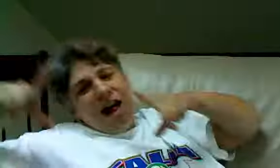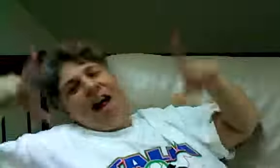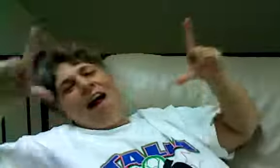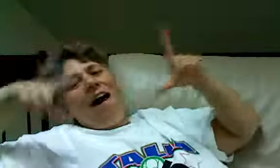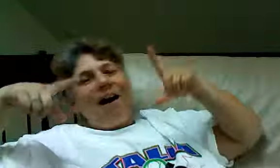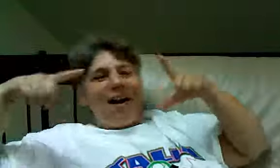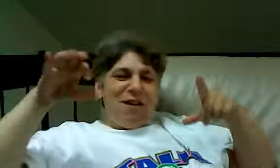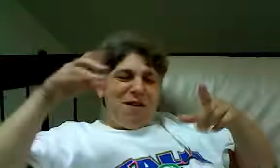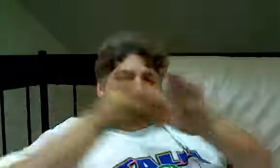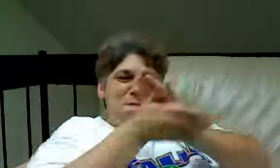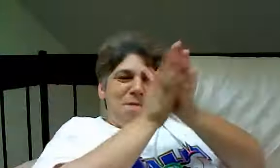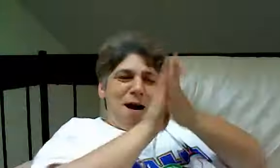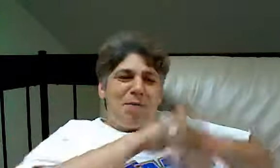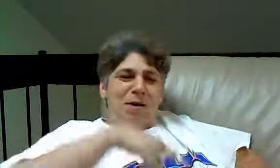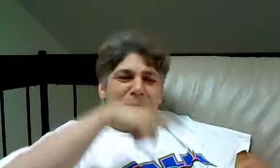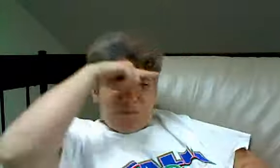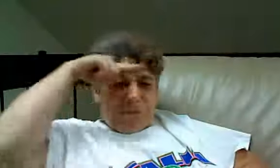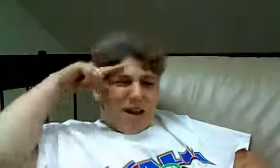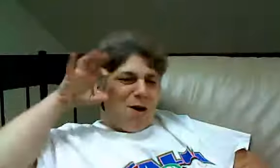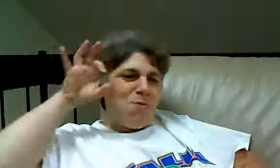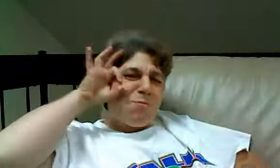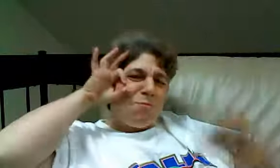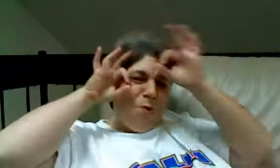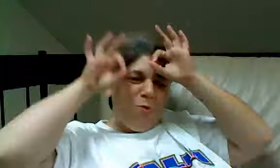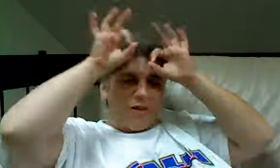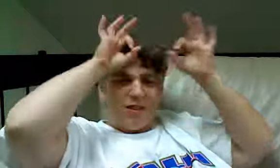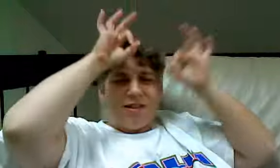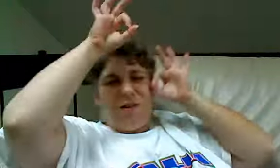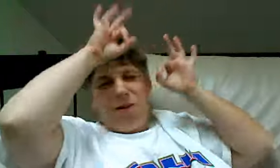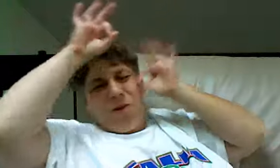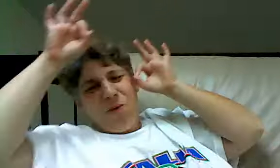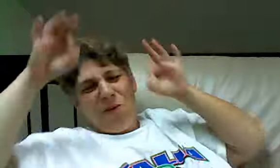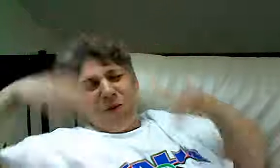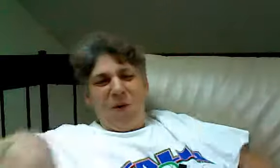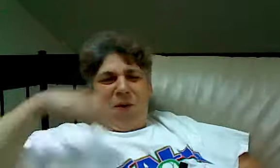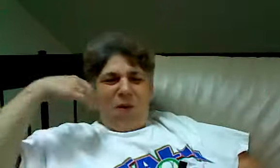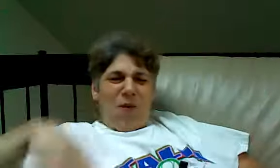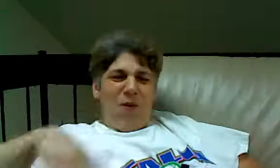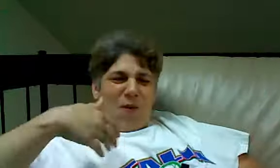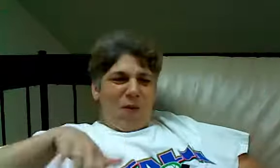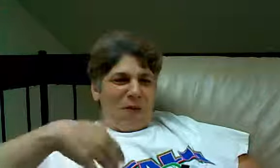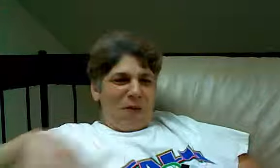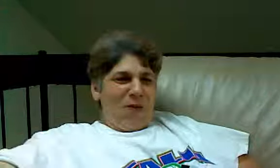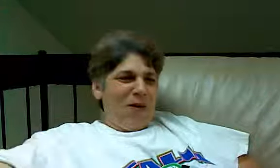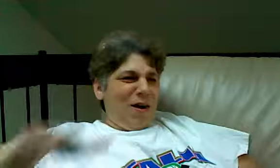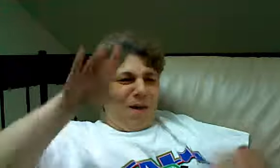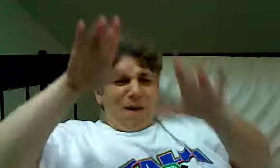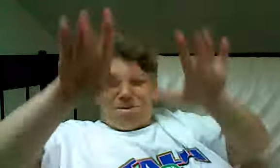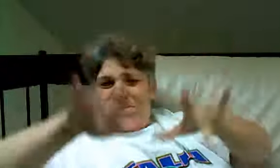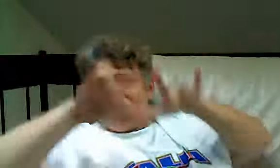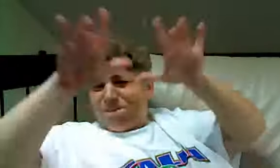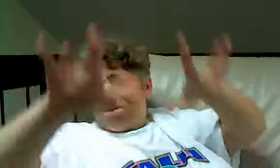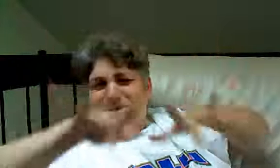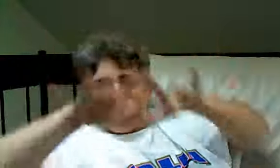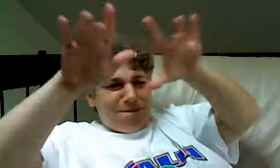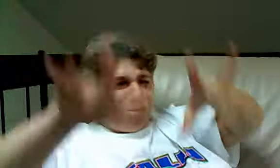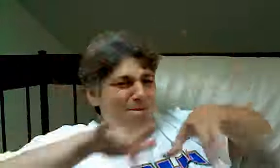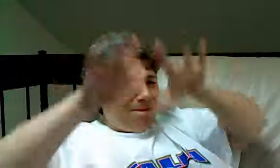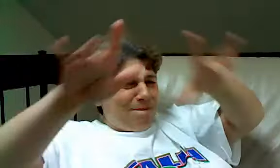painted or chrome. Do you want to load the frame in first and get everything in around it? Okay. Don and Joe came over with Morris County powder coated.